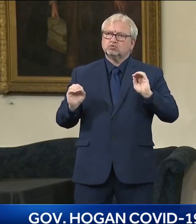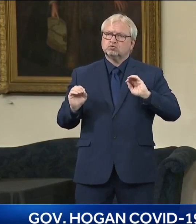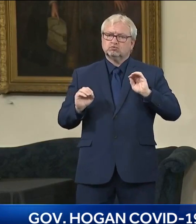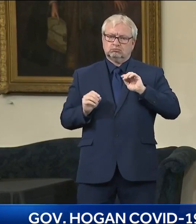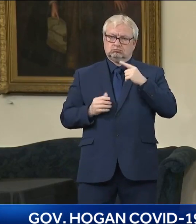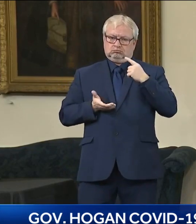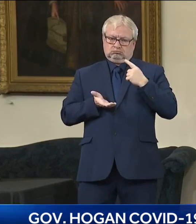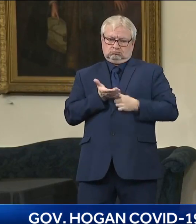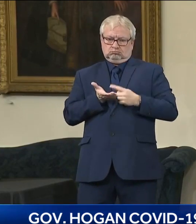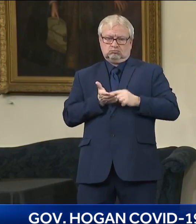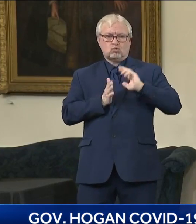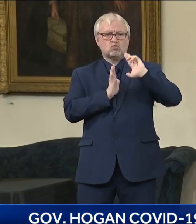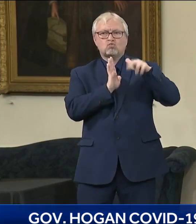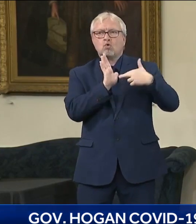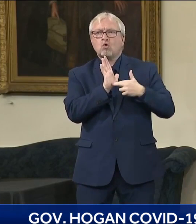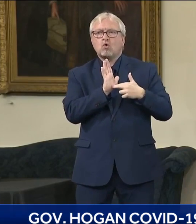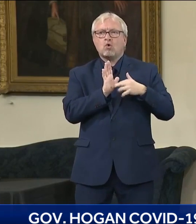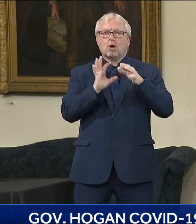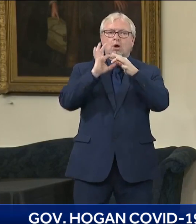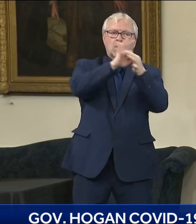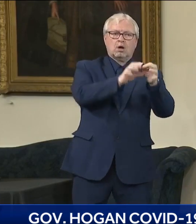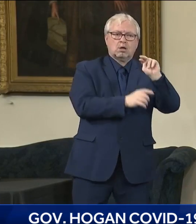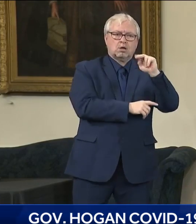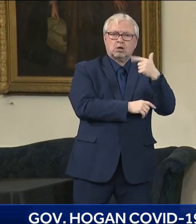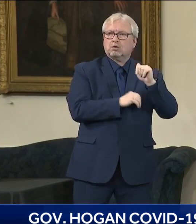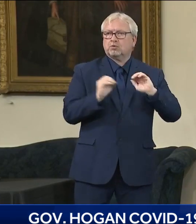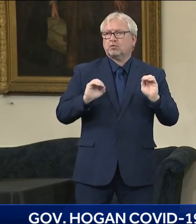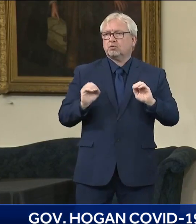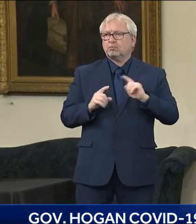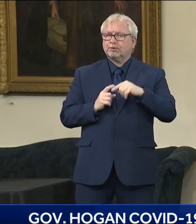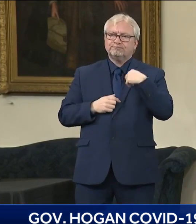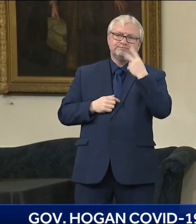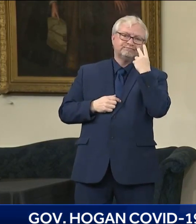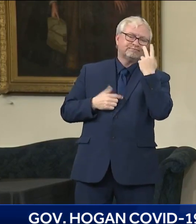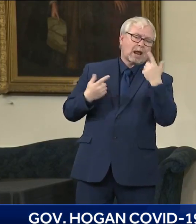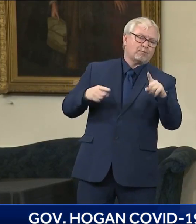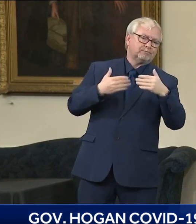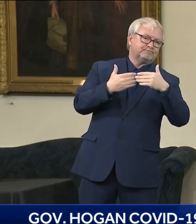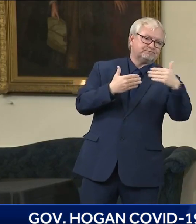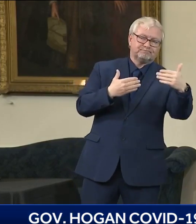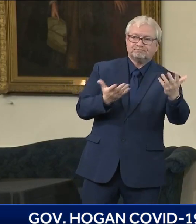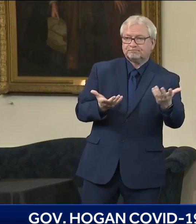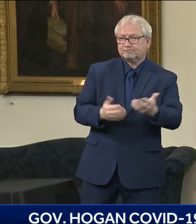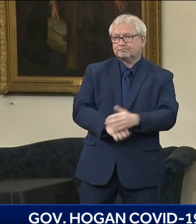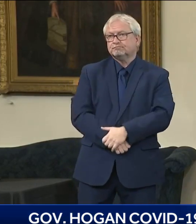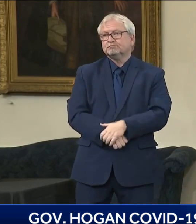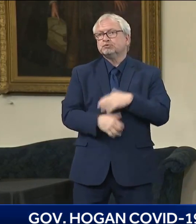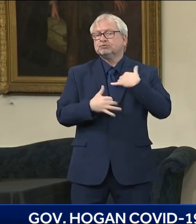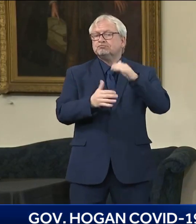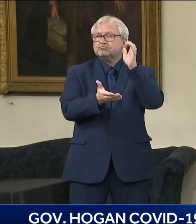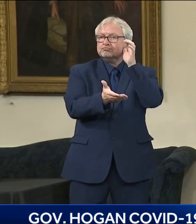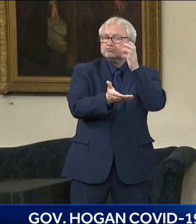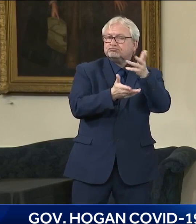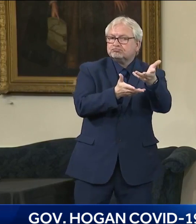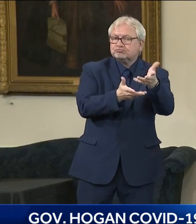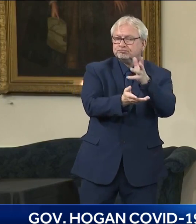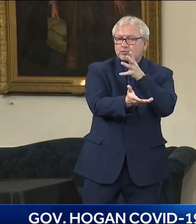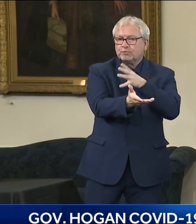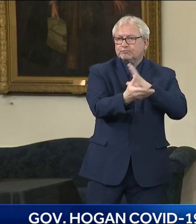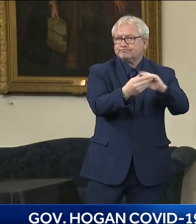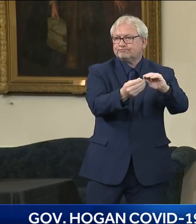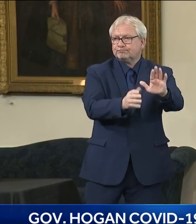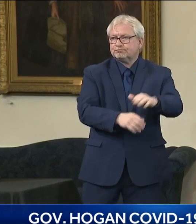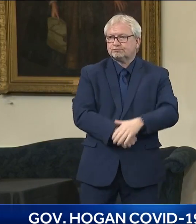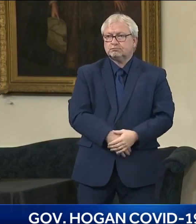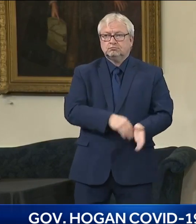wait and see how this thing progresses. Governor Cuomo, I wanted to ask about the contracts that we're learning about as far as the state of the